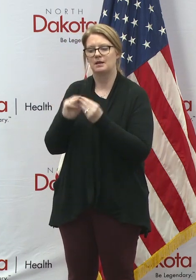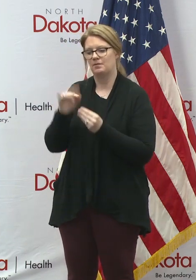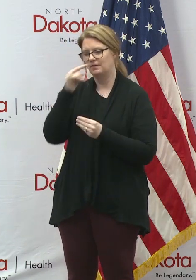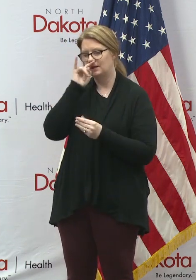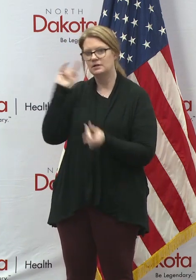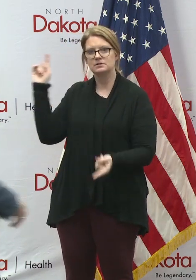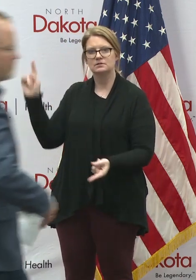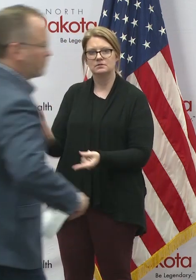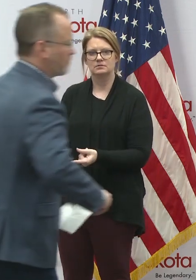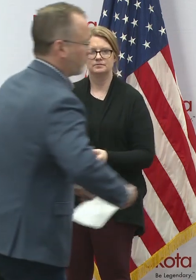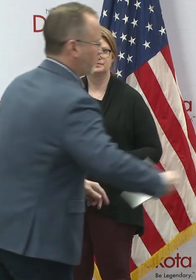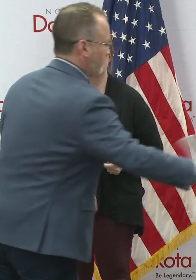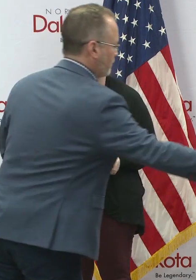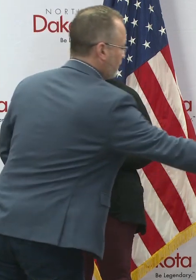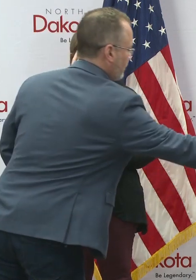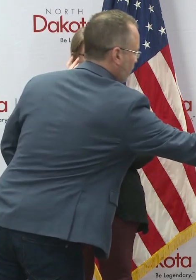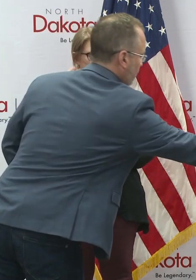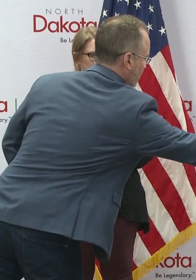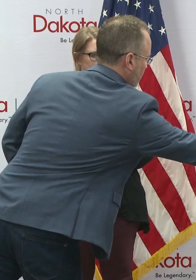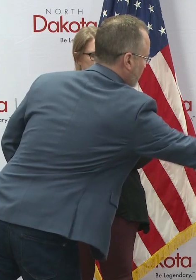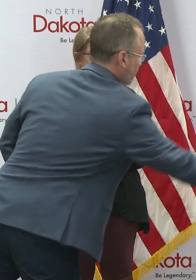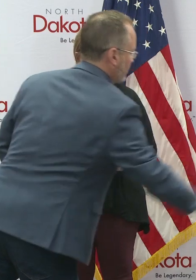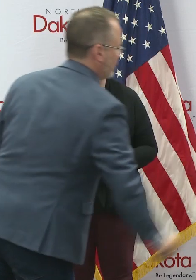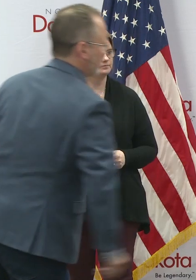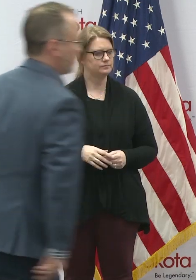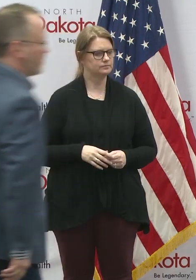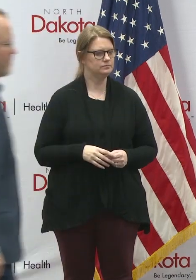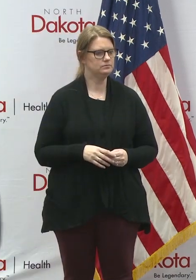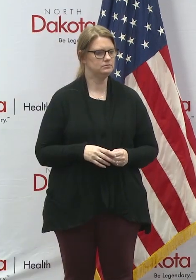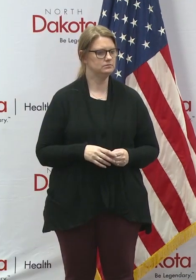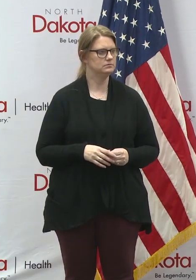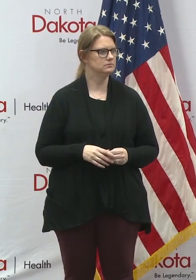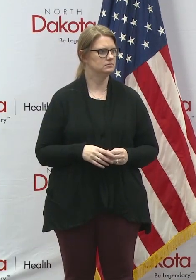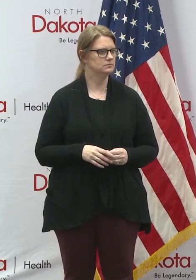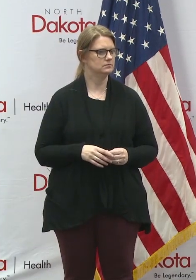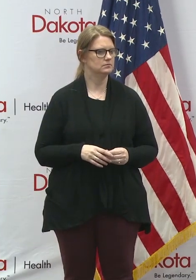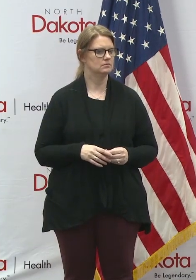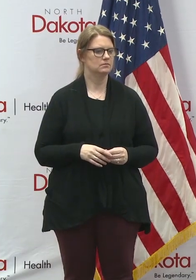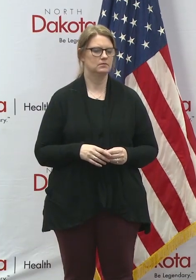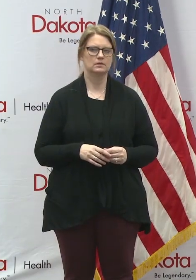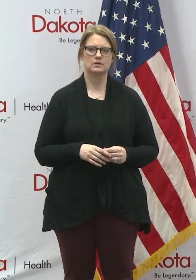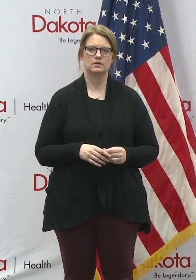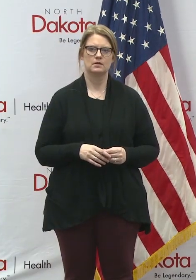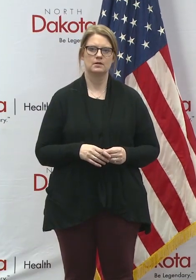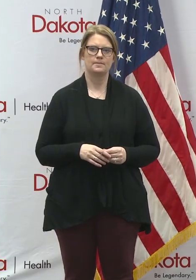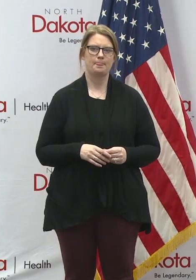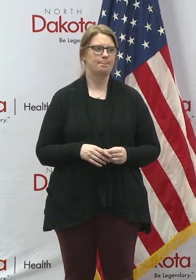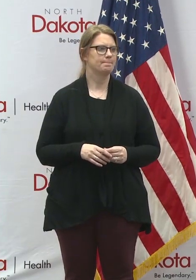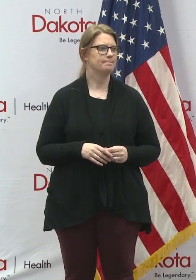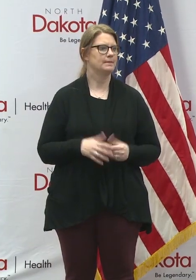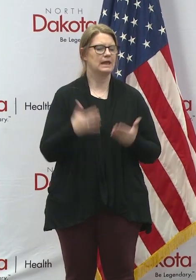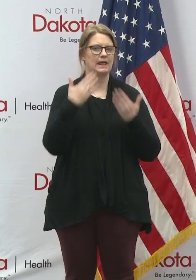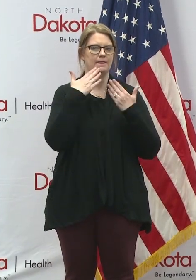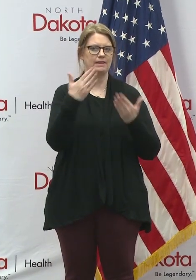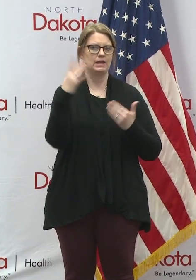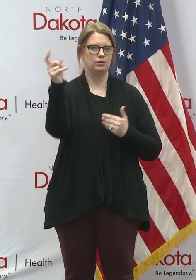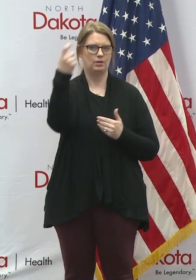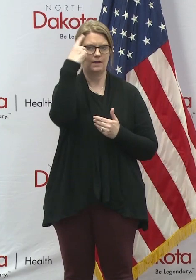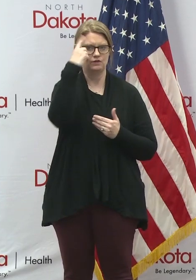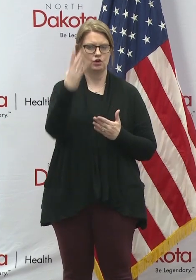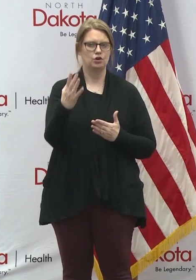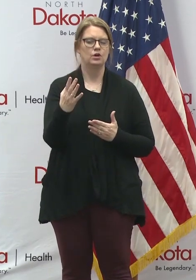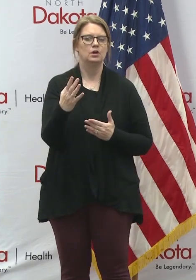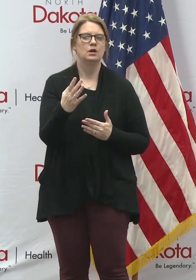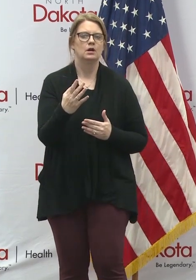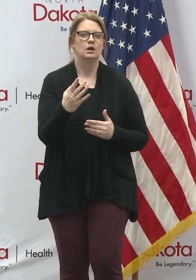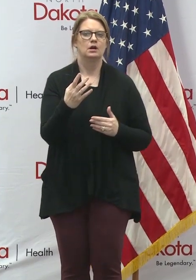Chris, anything you want to add to that? You want to talk about infant ratios and some of those other things? Yeah. Thank you, Governor. Yeah, a couple of things to add.